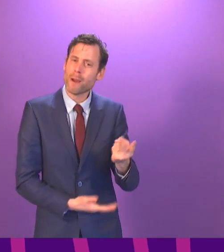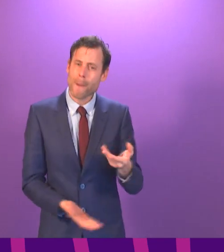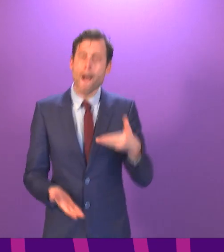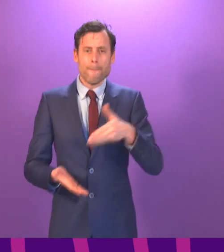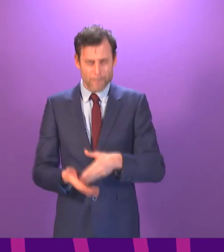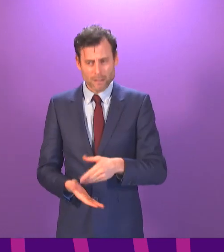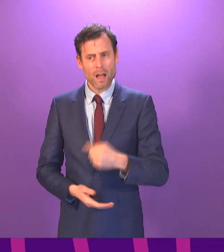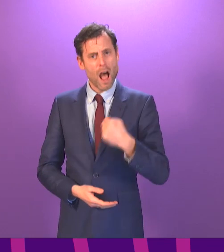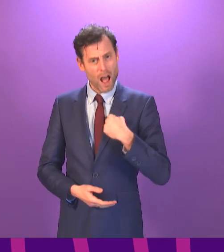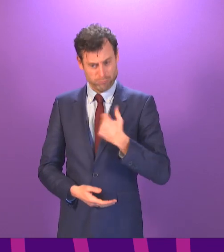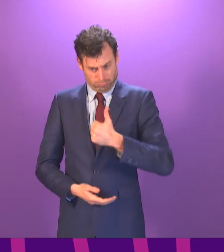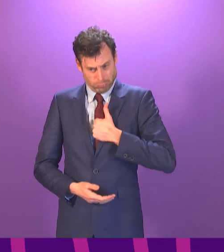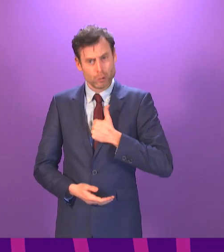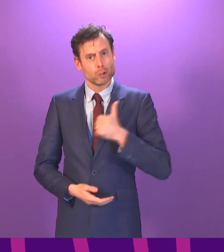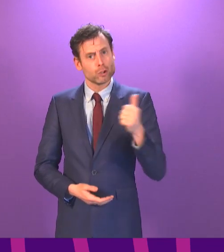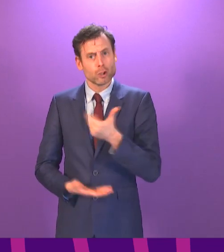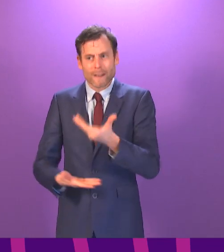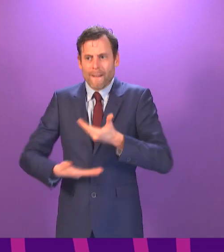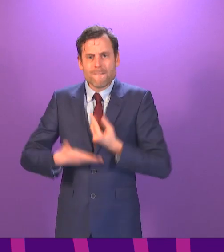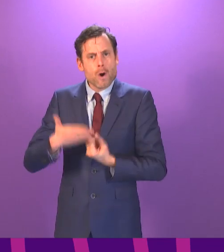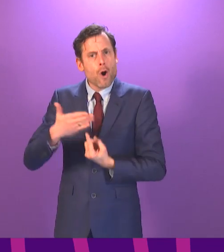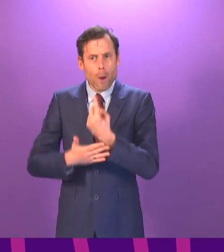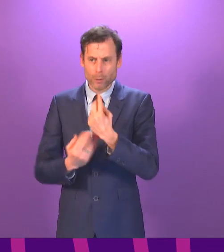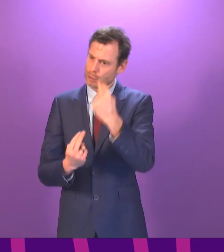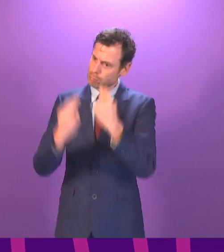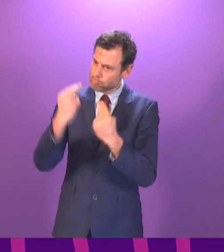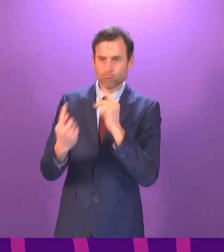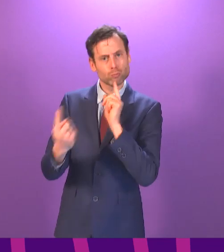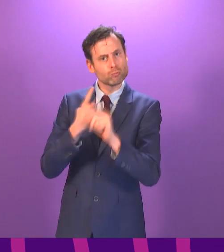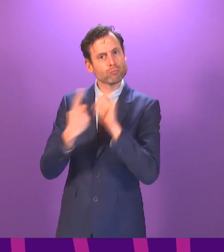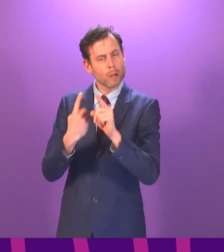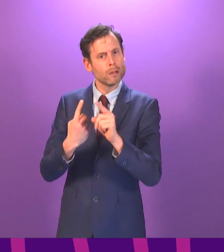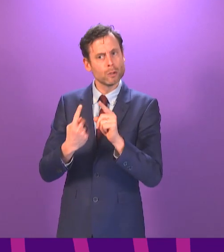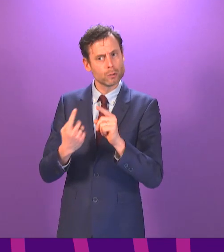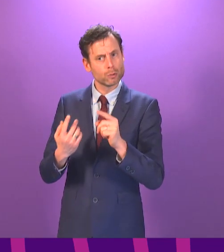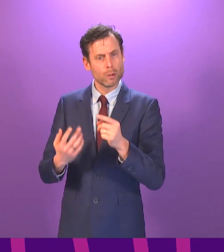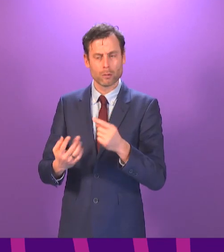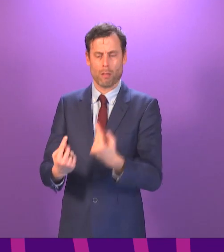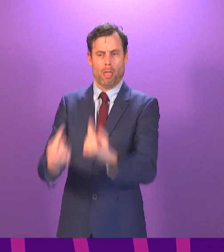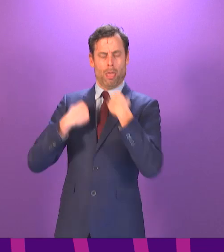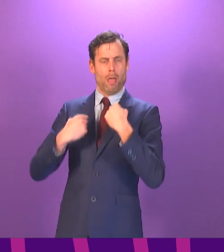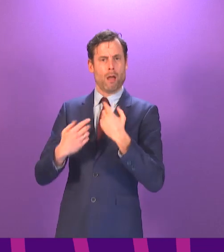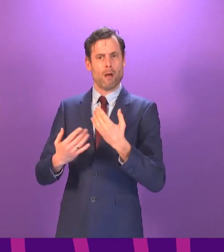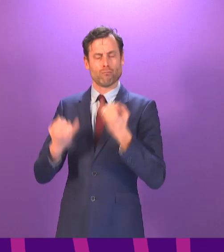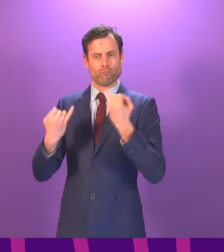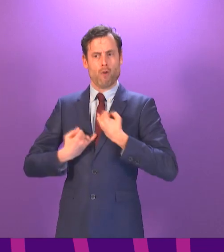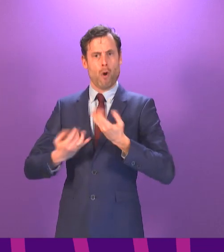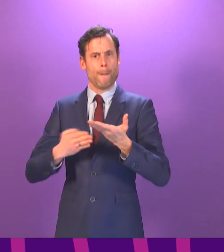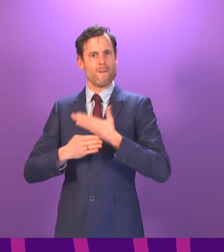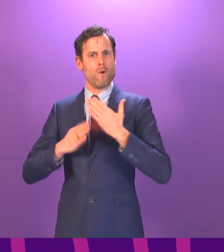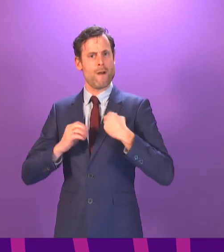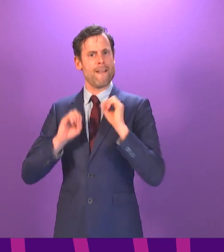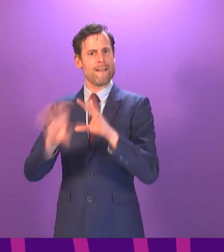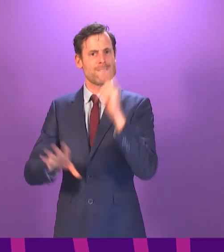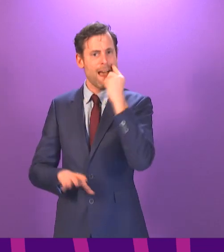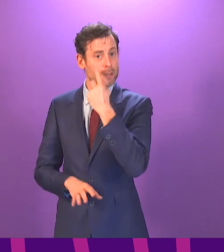me due process which I am entitled to as well. So I look forward to this opportunity and I say again, I think if